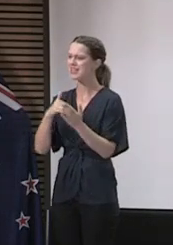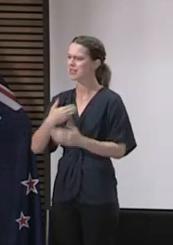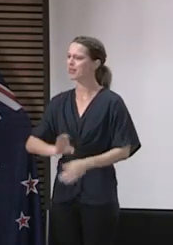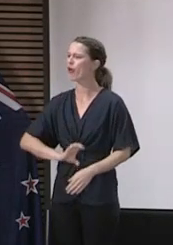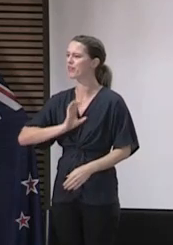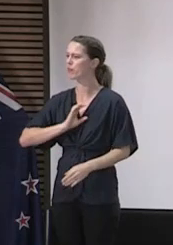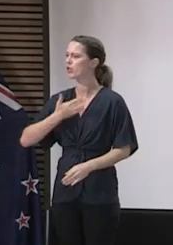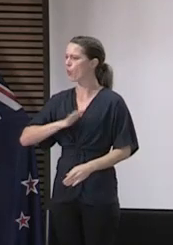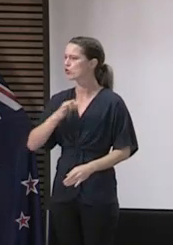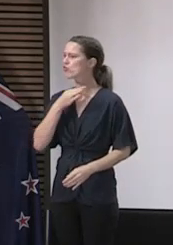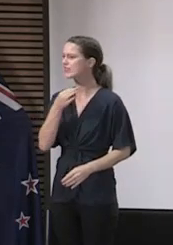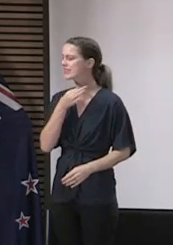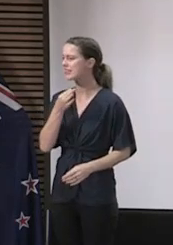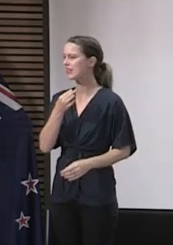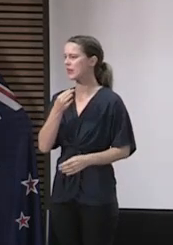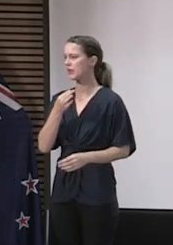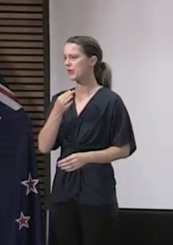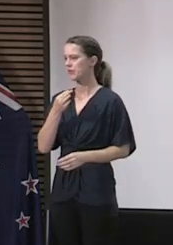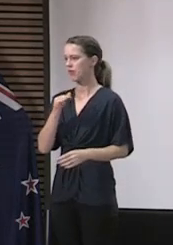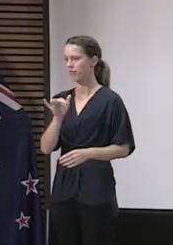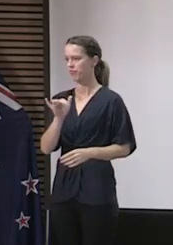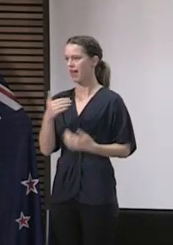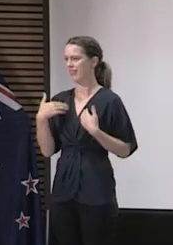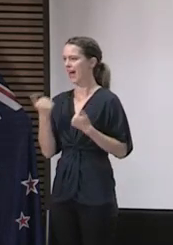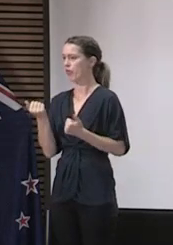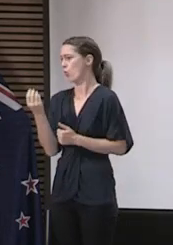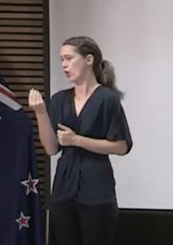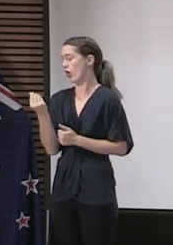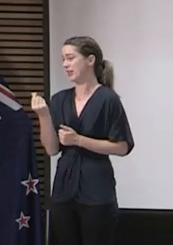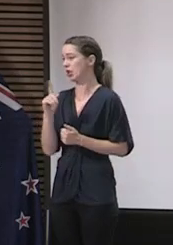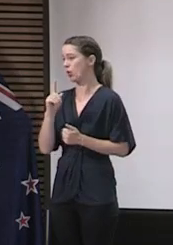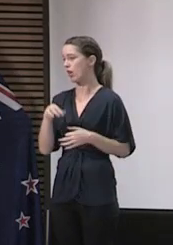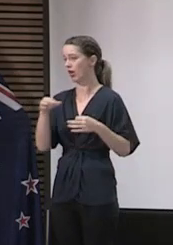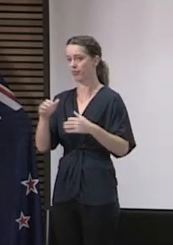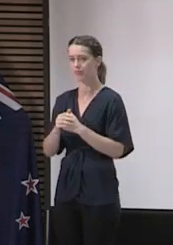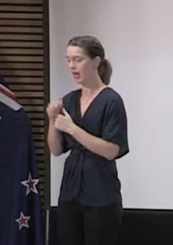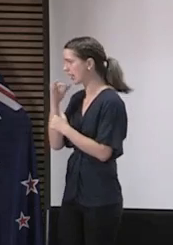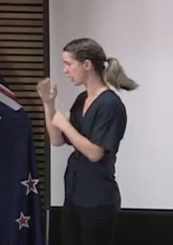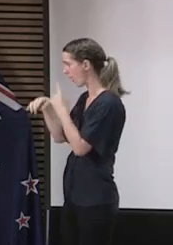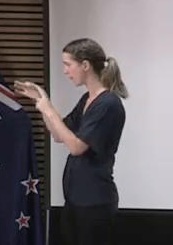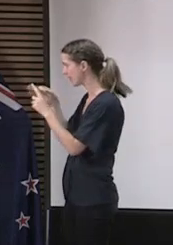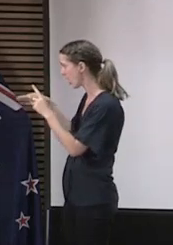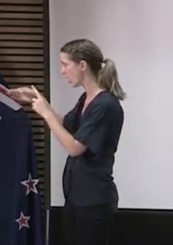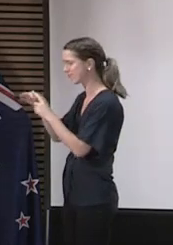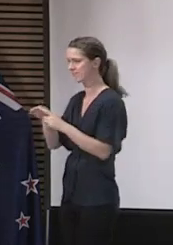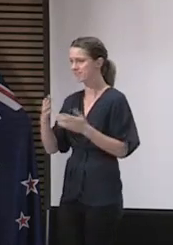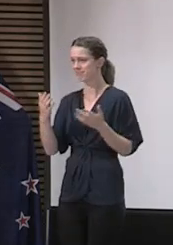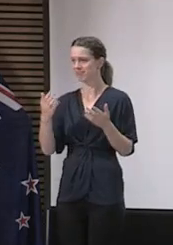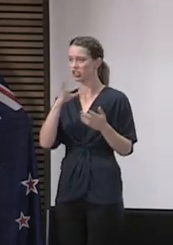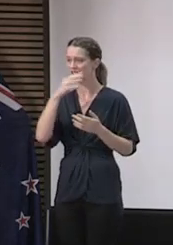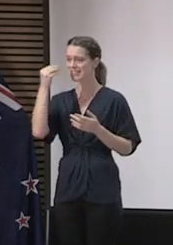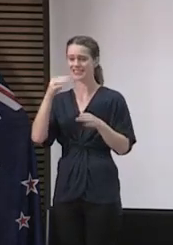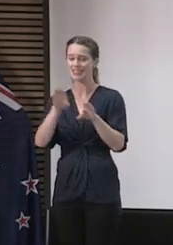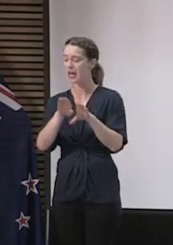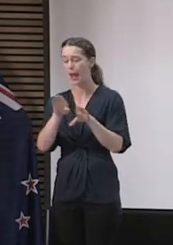do that without putting at risk either country's health or economy. What Pacific Island nations? I'll put them in the same category. We